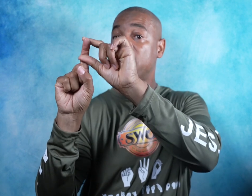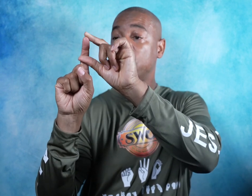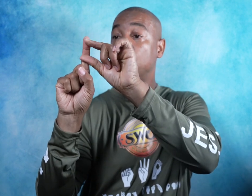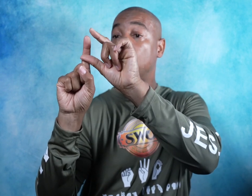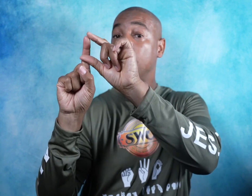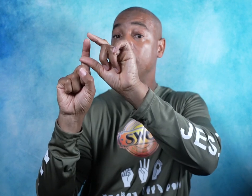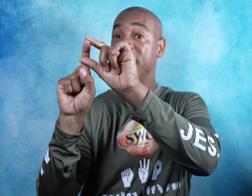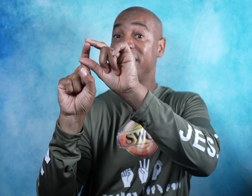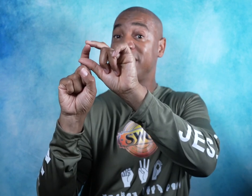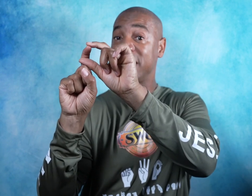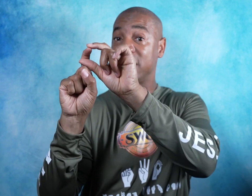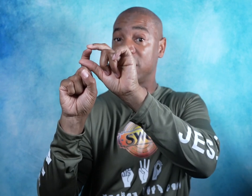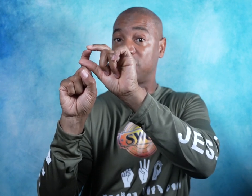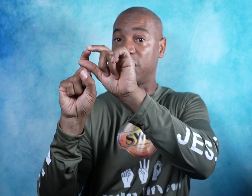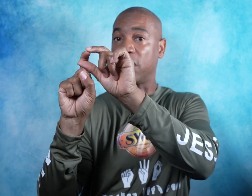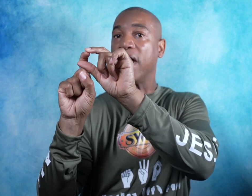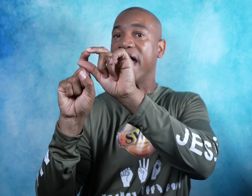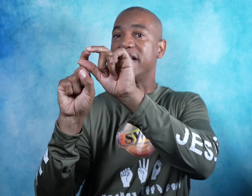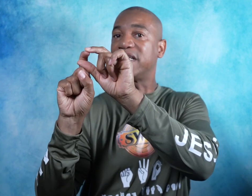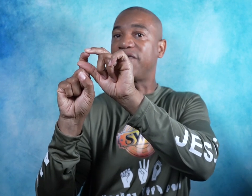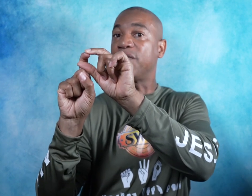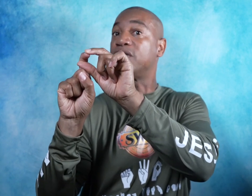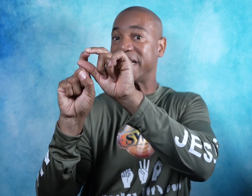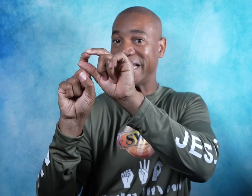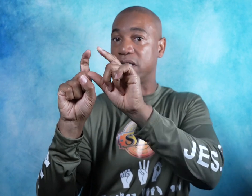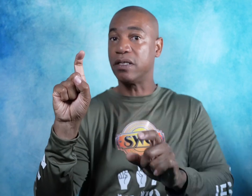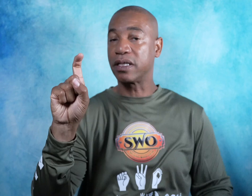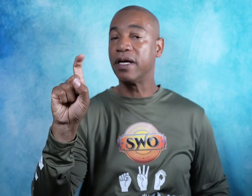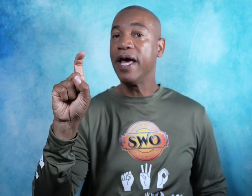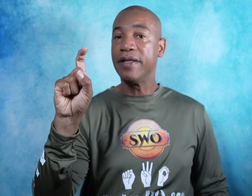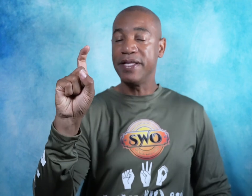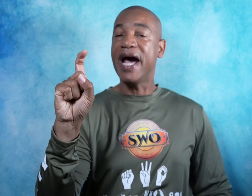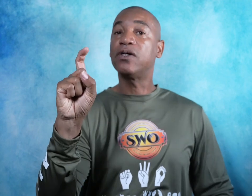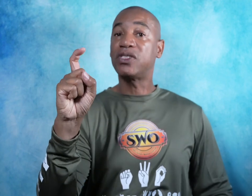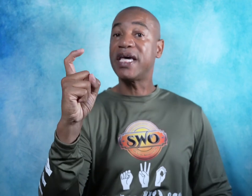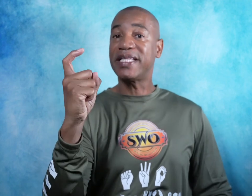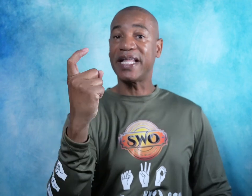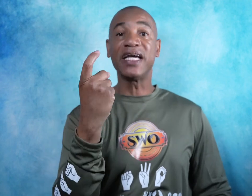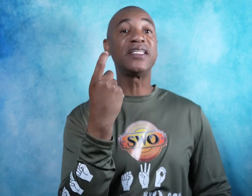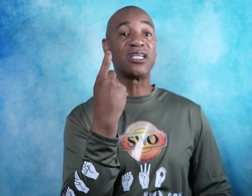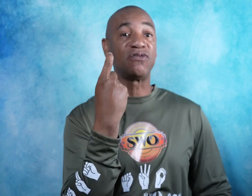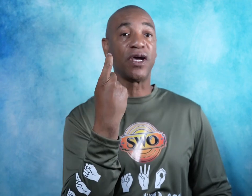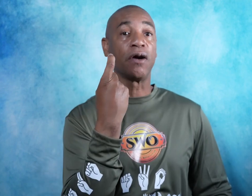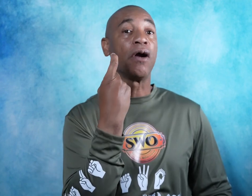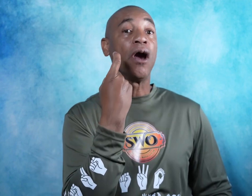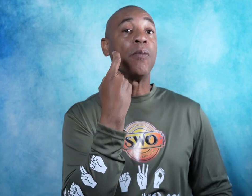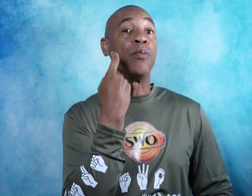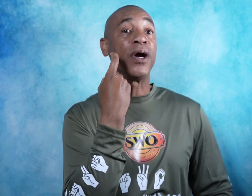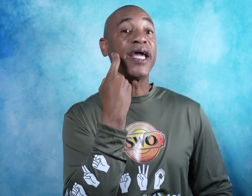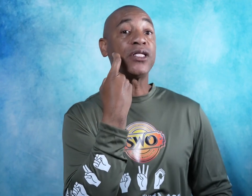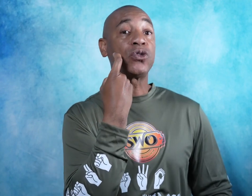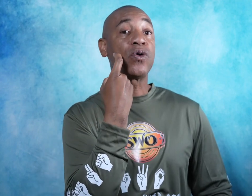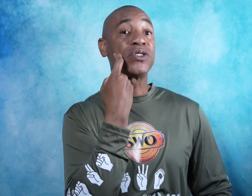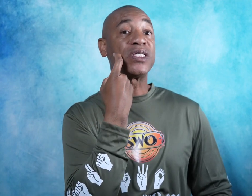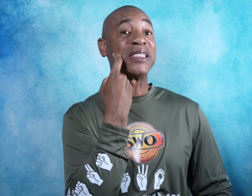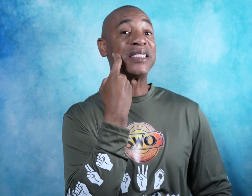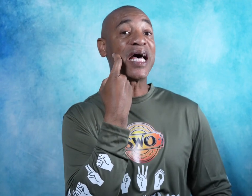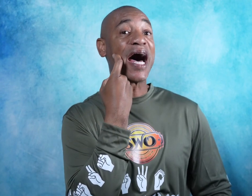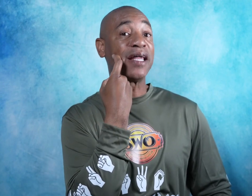you will bend the index finger as if it was a hook. Now take that index finger finger. Bring it towards the other. side